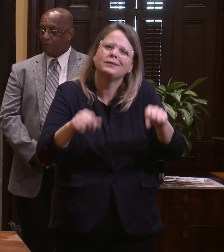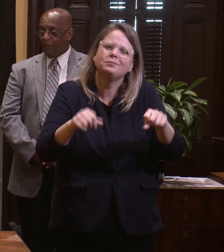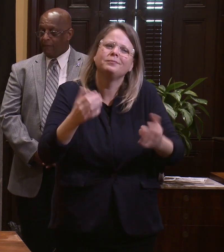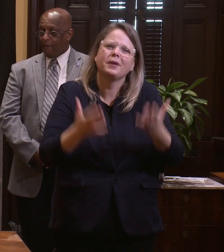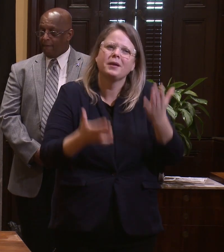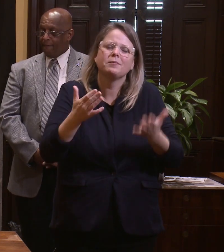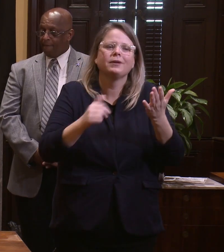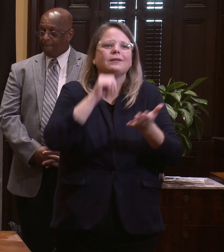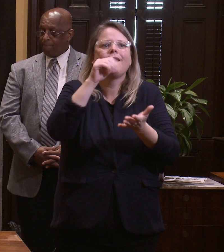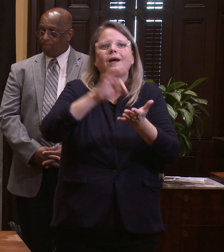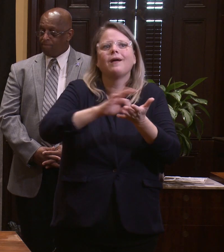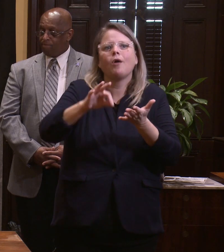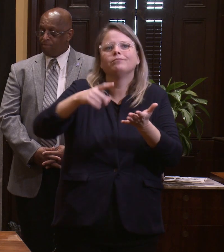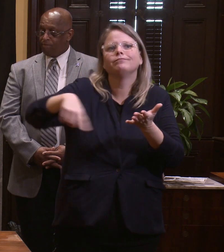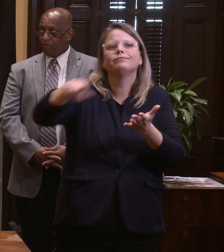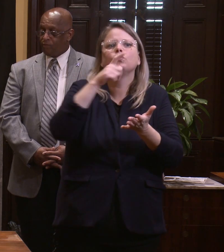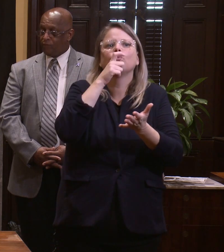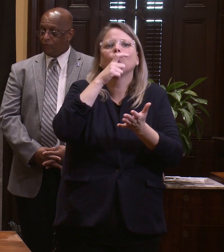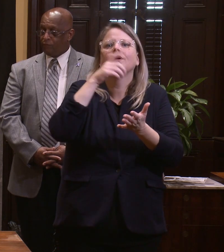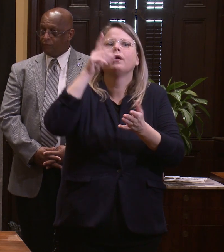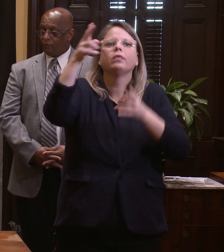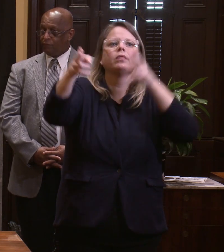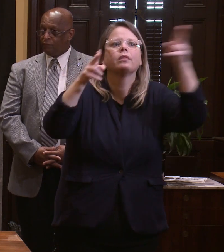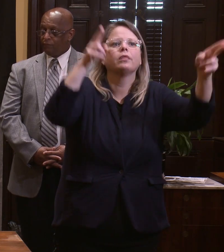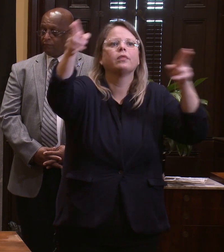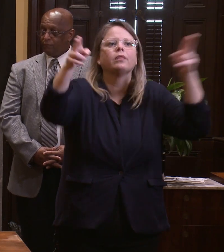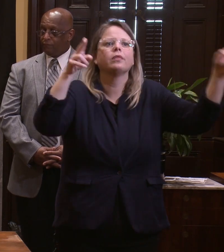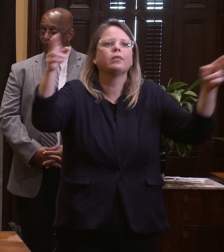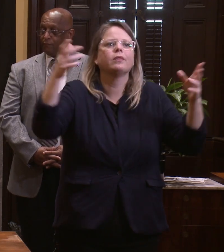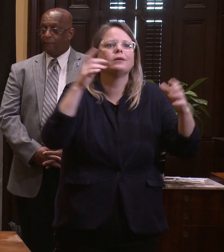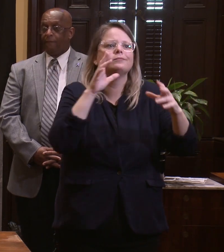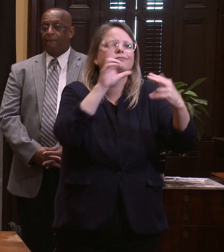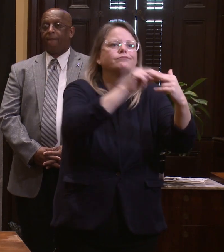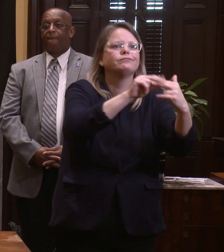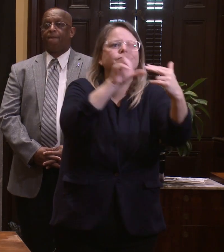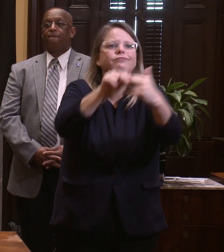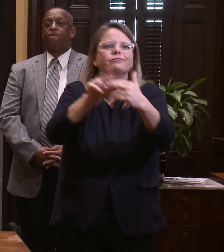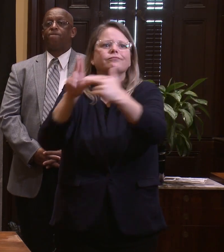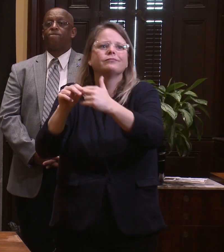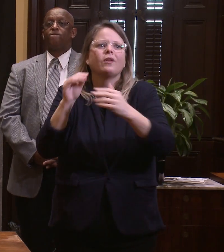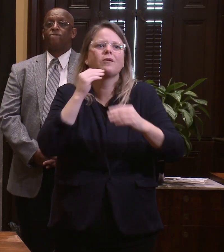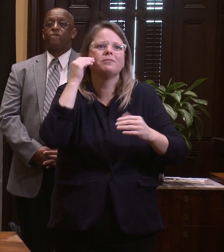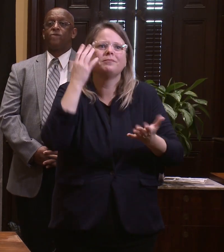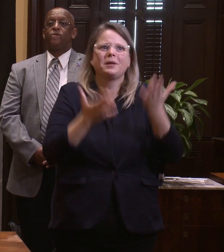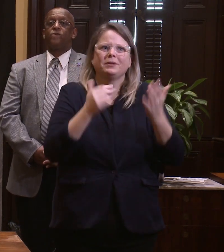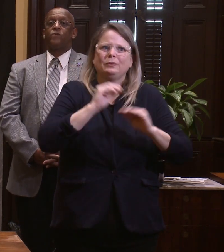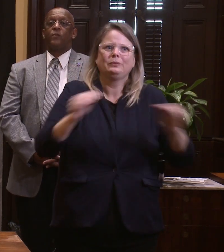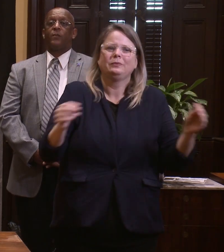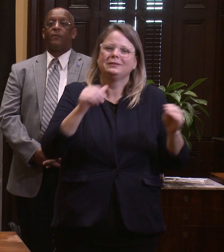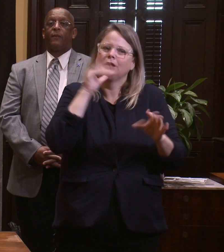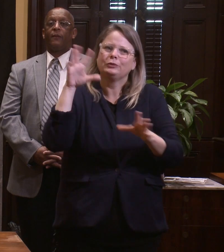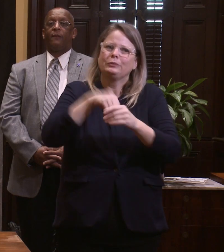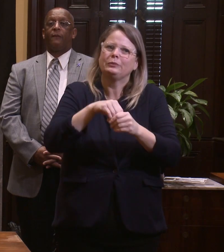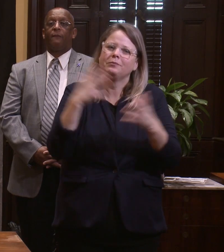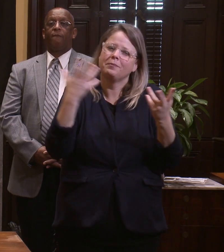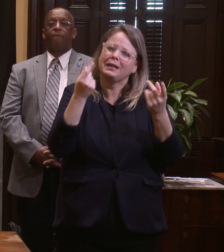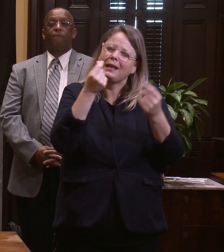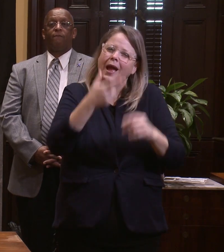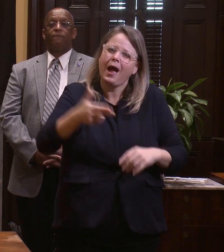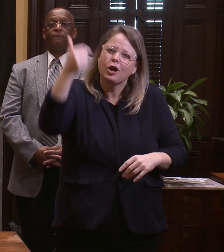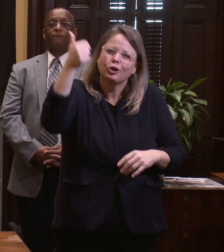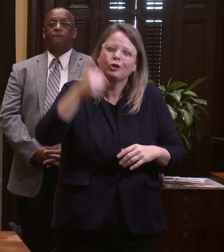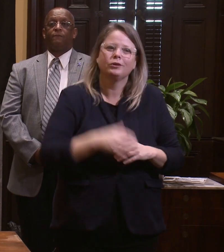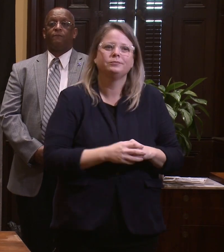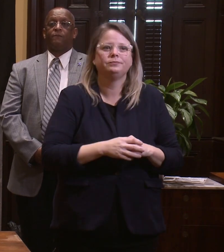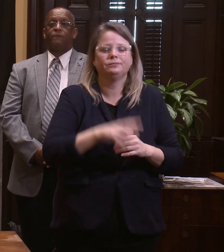who may be couch surfing or experiencing a housing instability. Of those 2300 neighbors counted during our